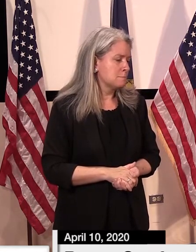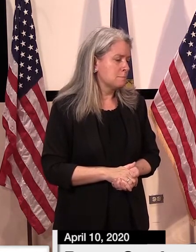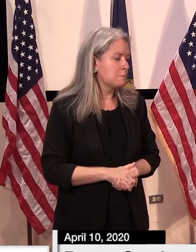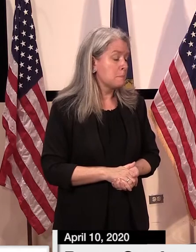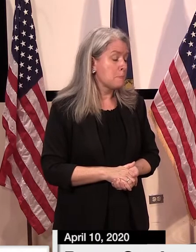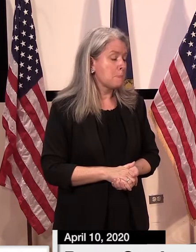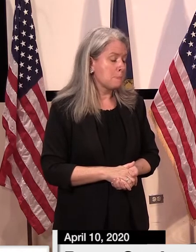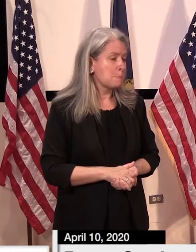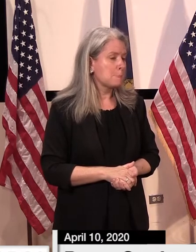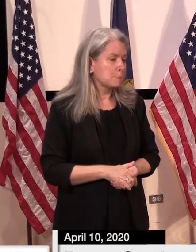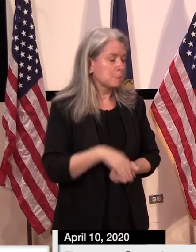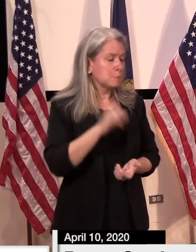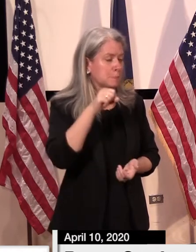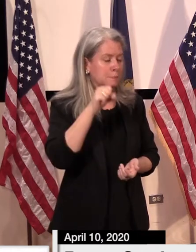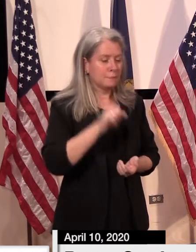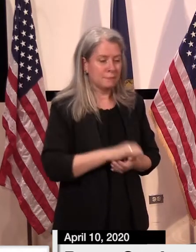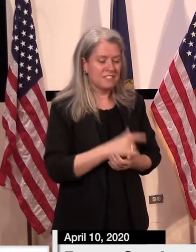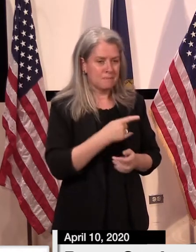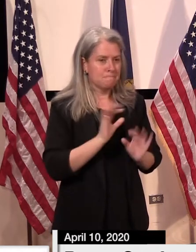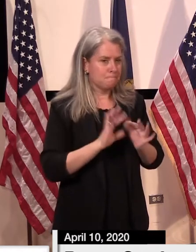Hello. Can you hear me? We can.